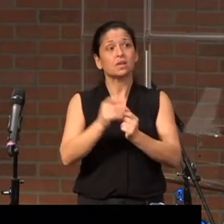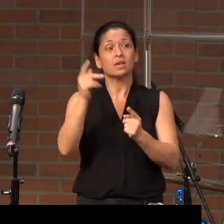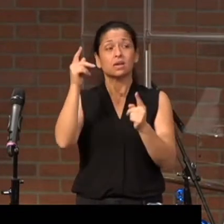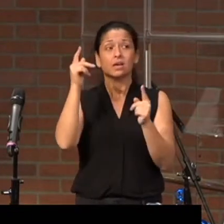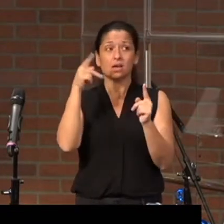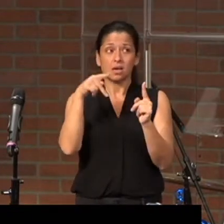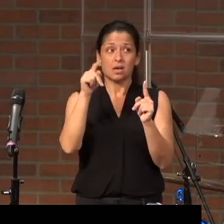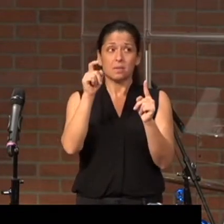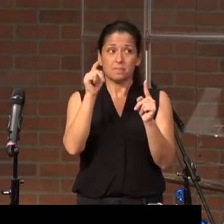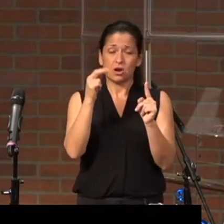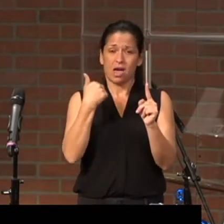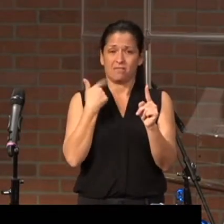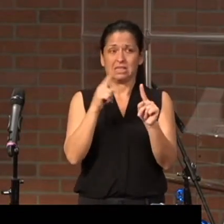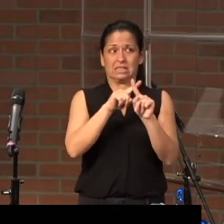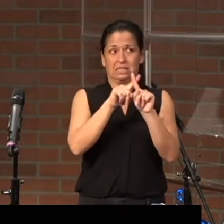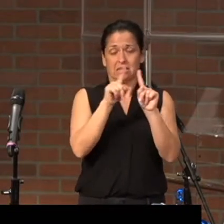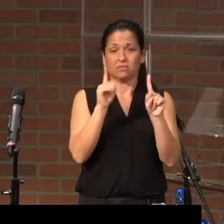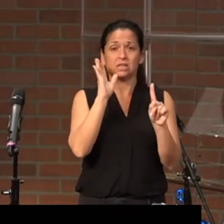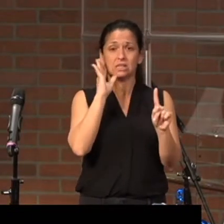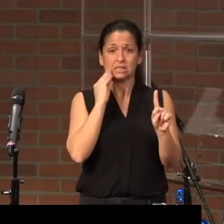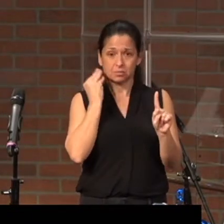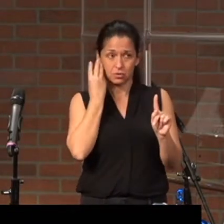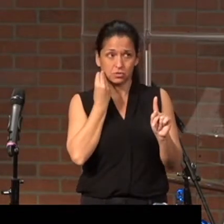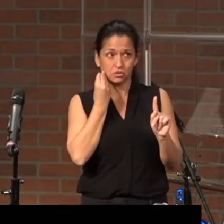Peter had a different experience